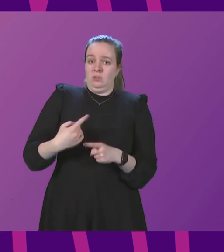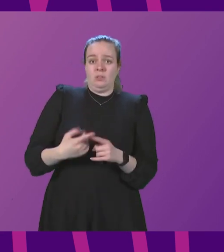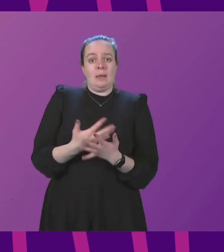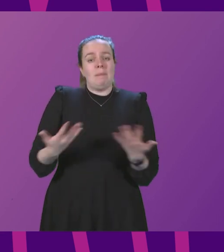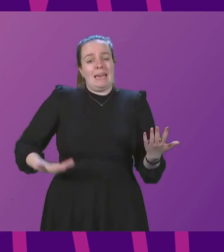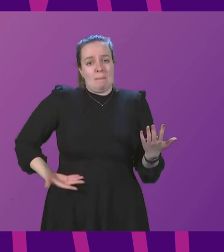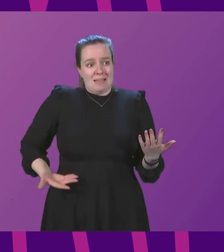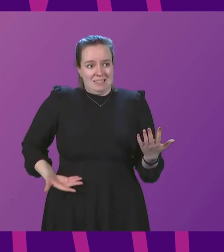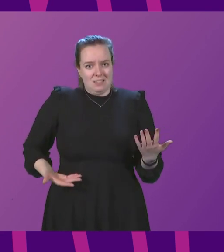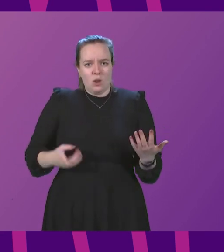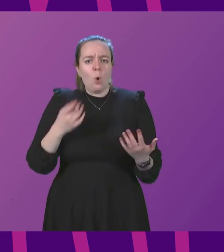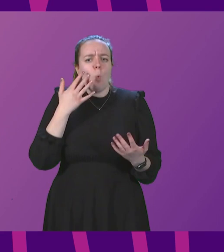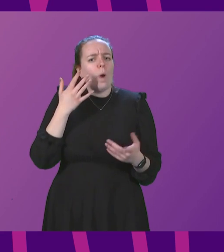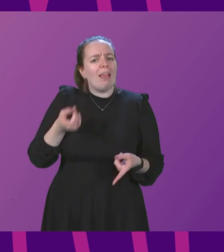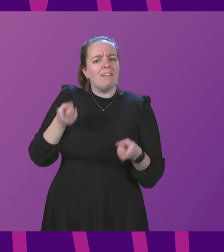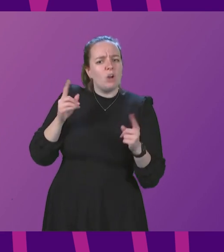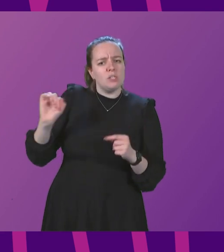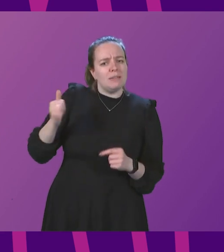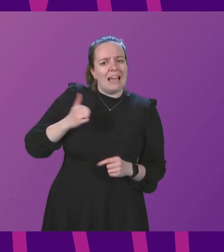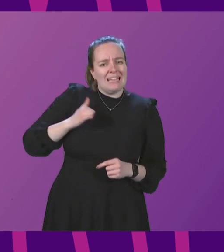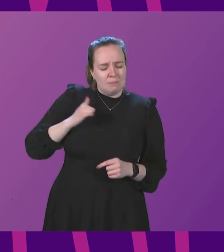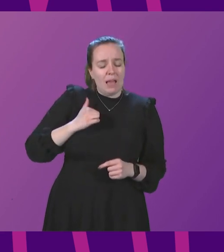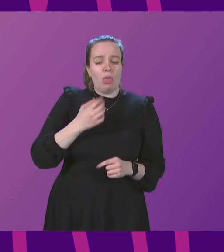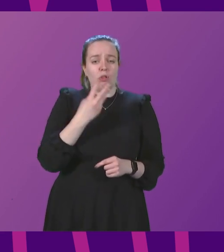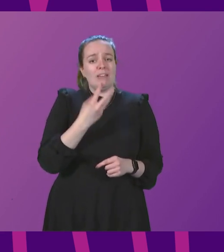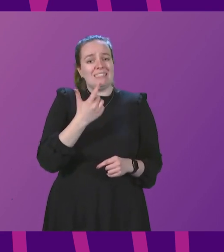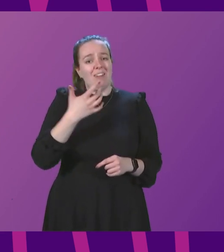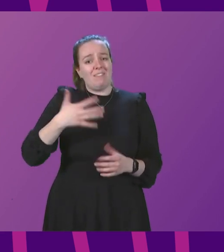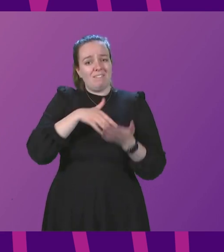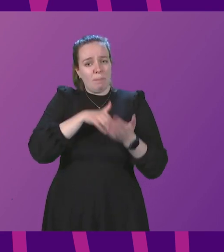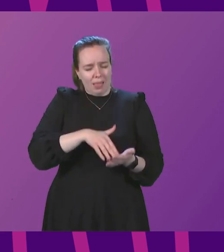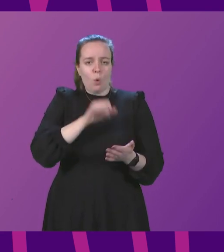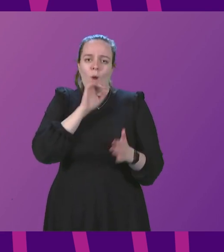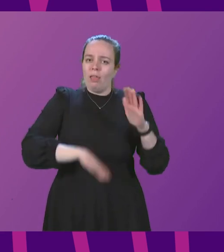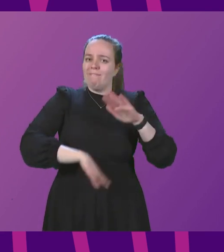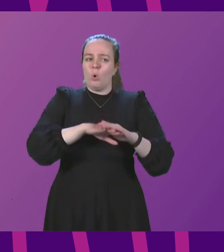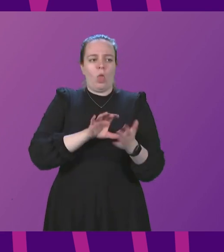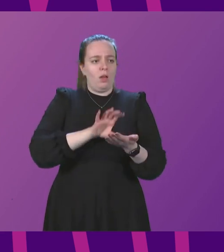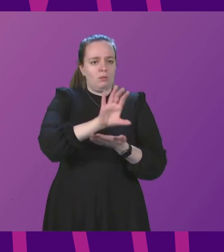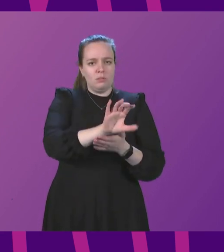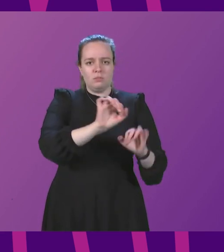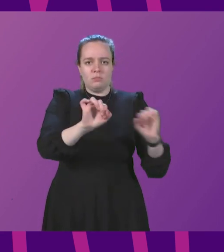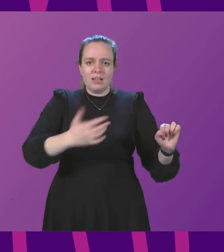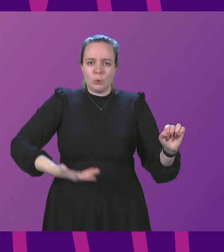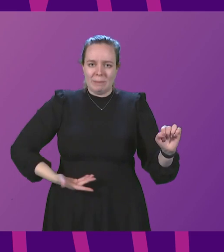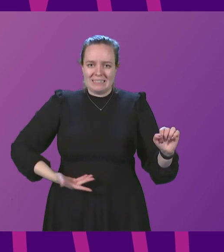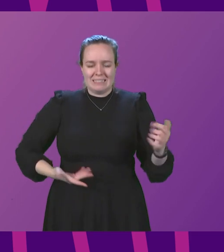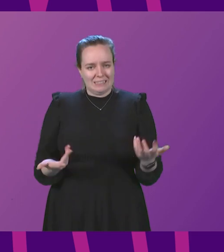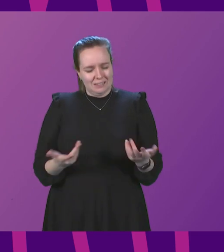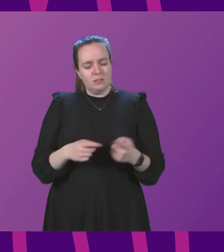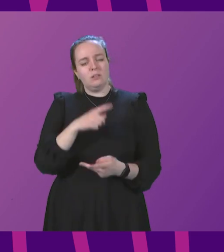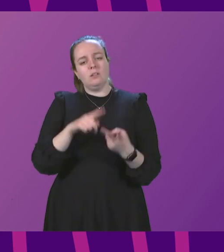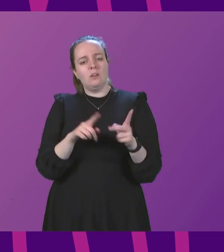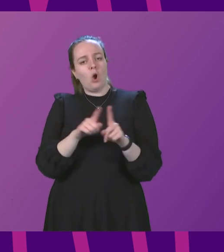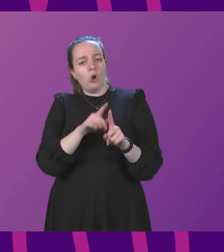businesses will face when does the first minister expect the £375 million to be fully paid out and in the hands of businesses and can I